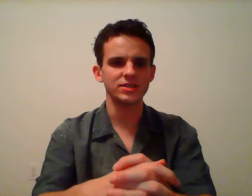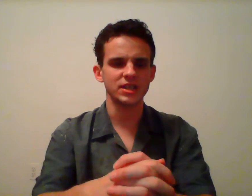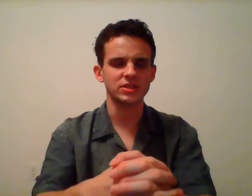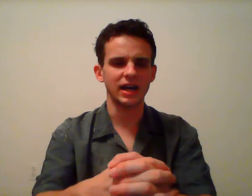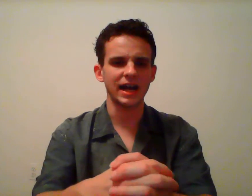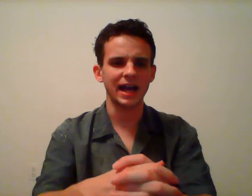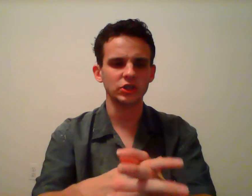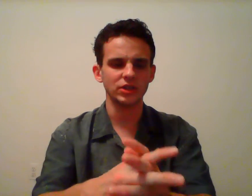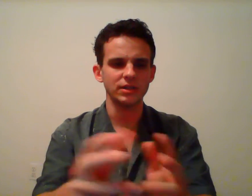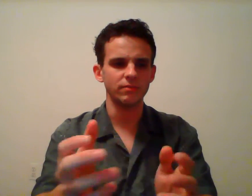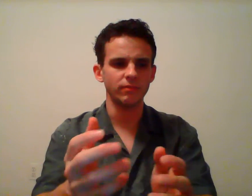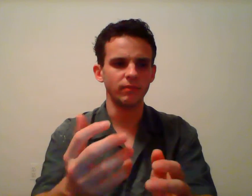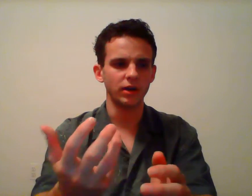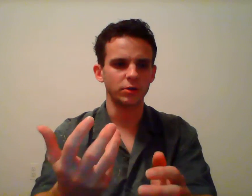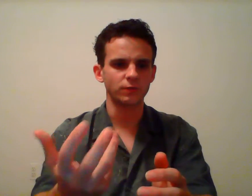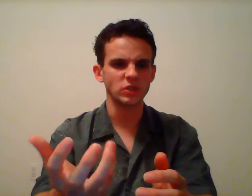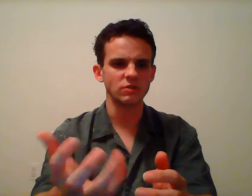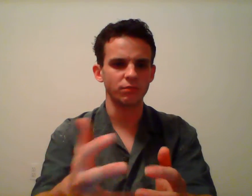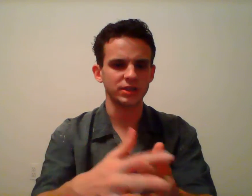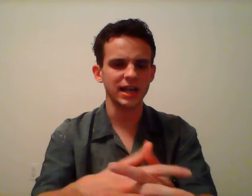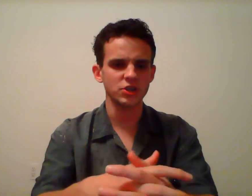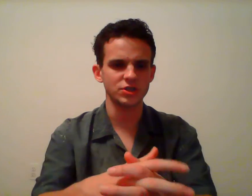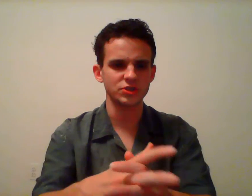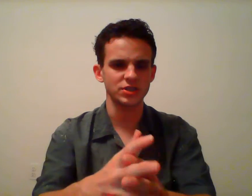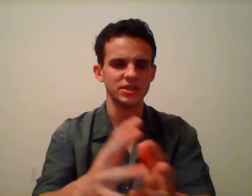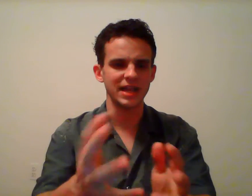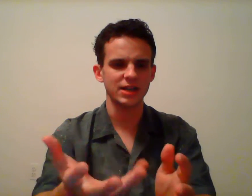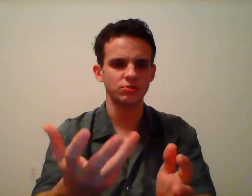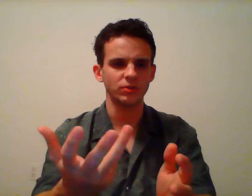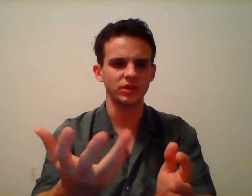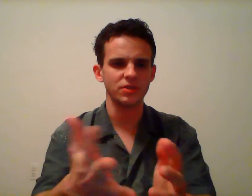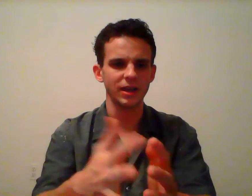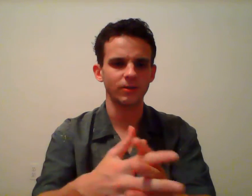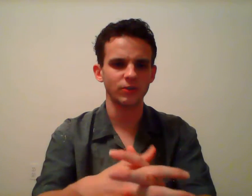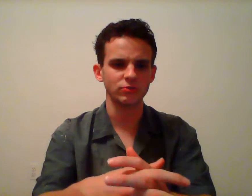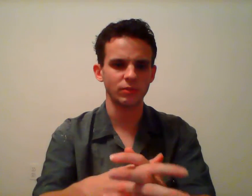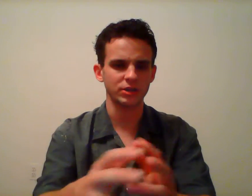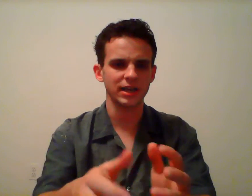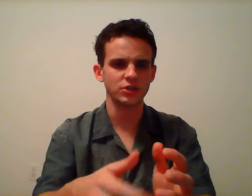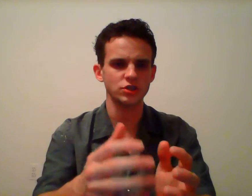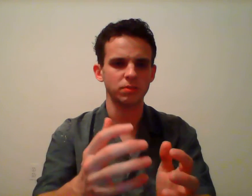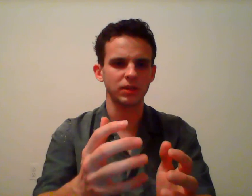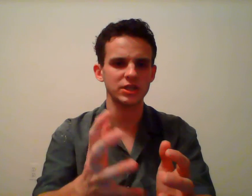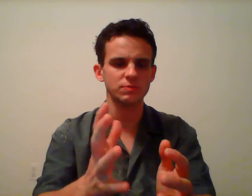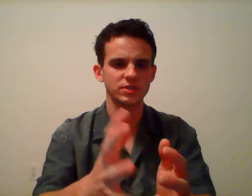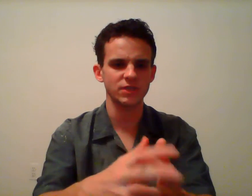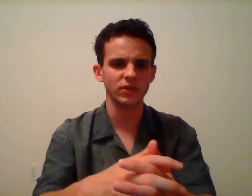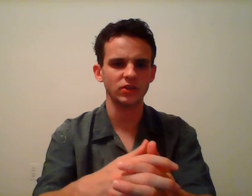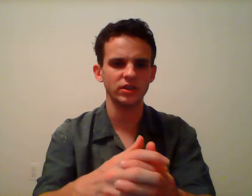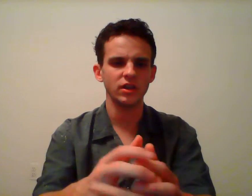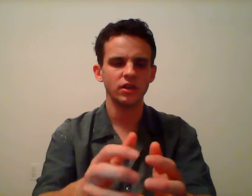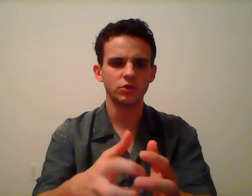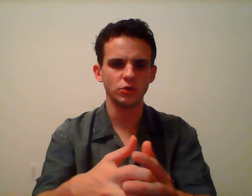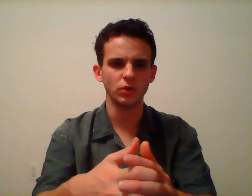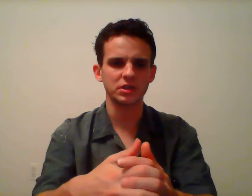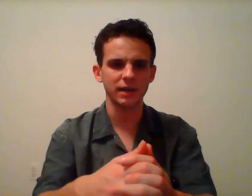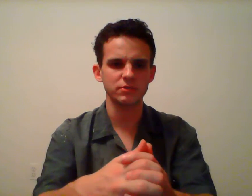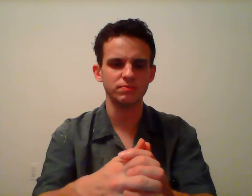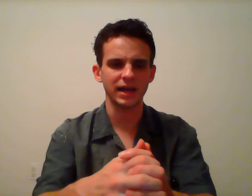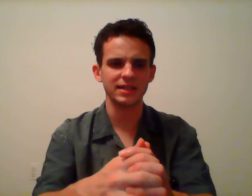it's not actually under First Amendment protection, it's just naturally there. First Amendment protection applies specifically to attempts by